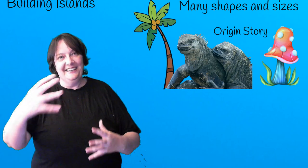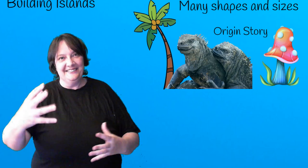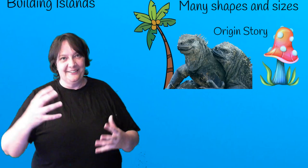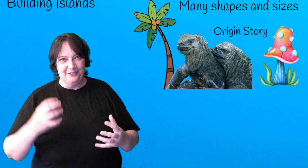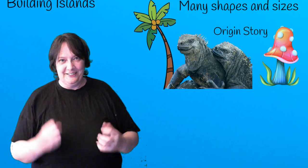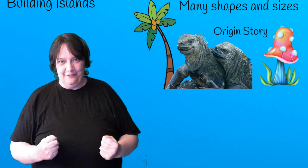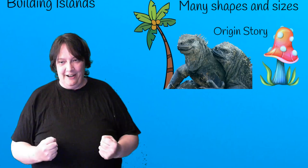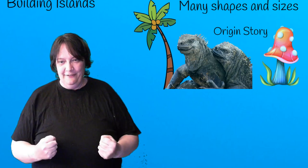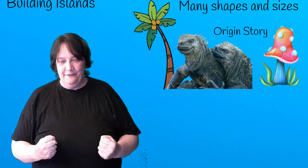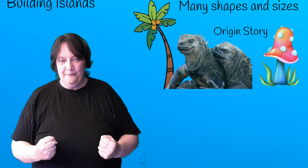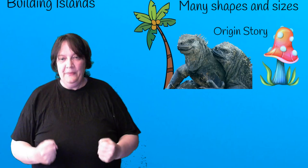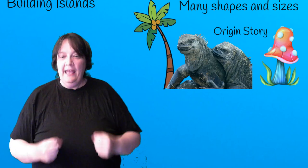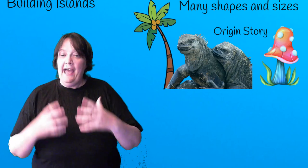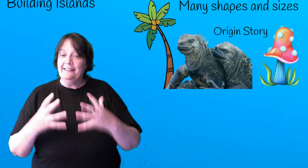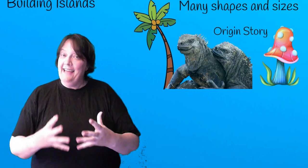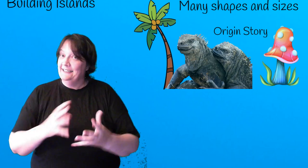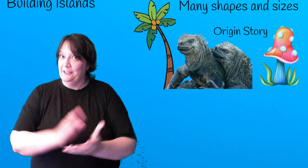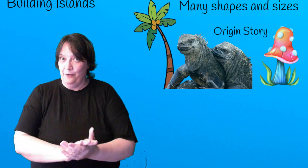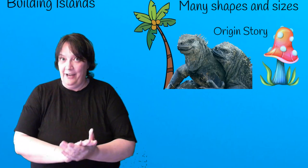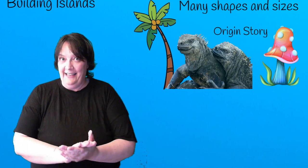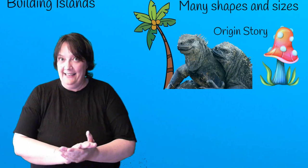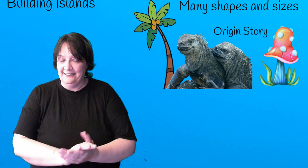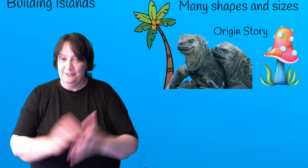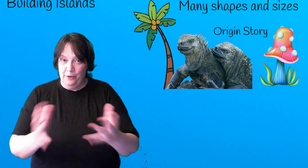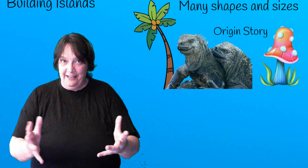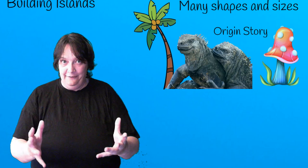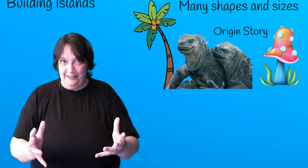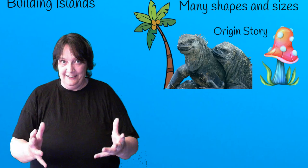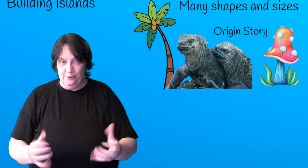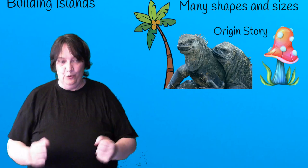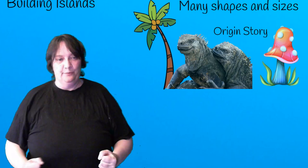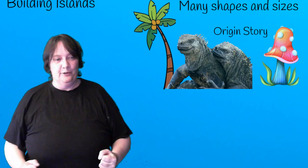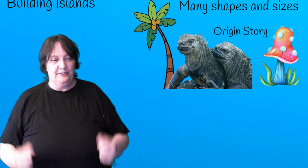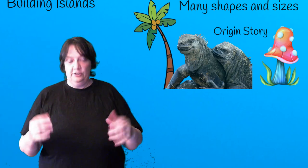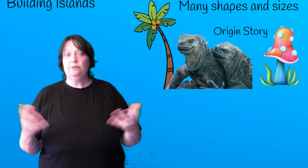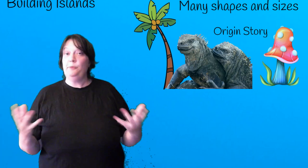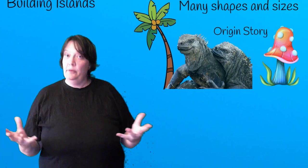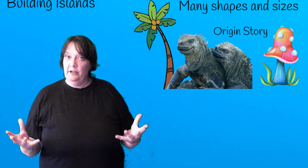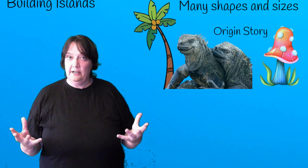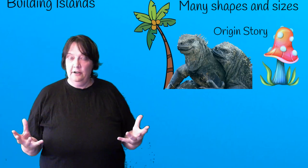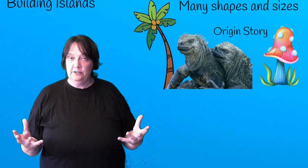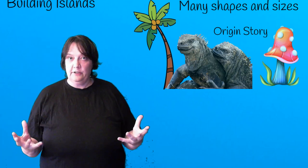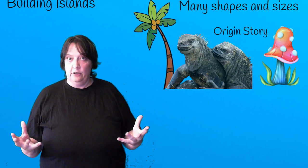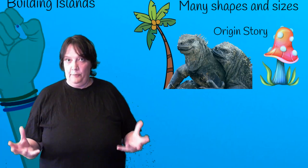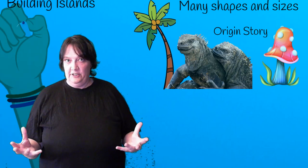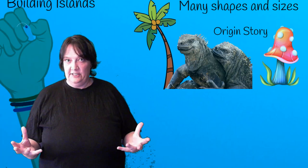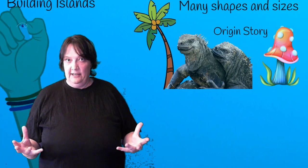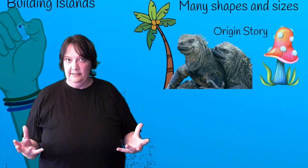still survive and that is a great asset to any fantasy worldbuilder. So I spoke about the currents of the Galapagos Islands